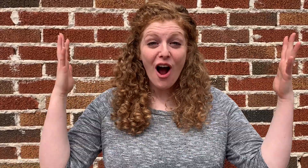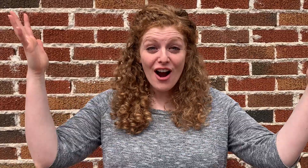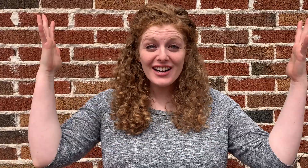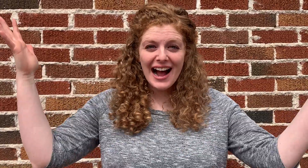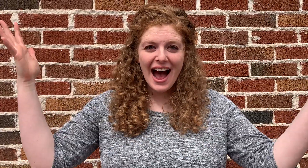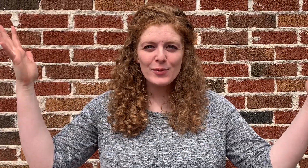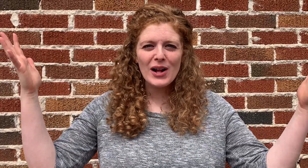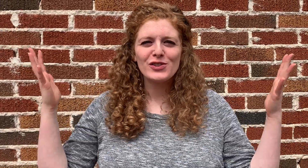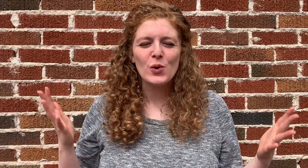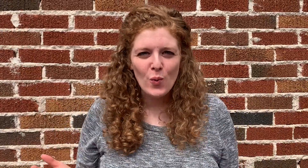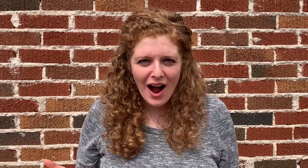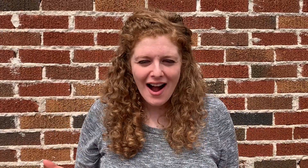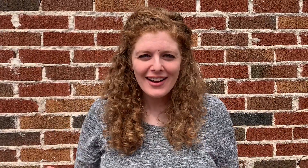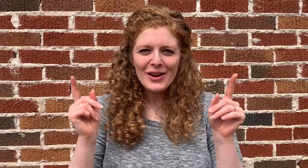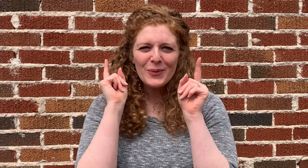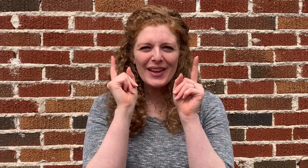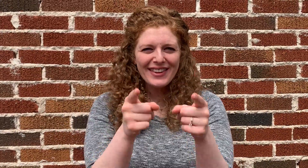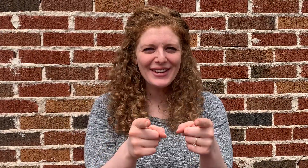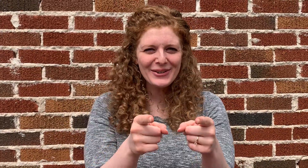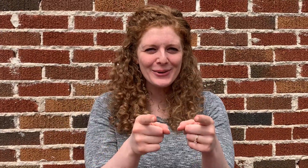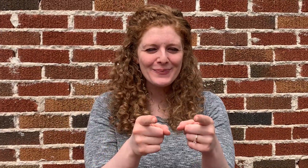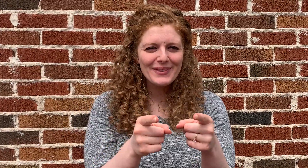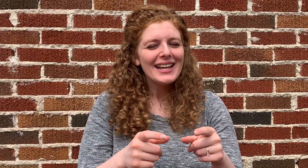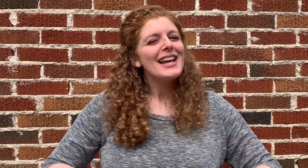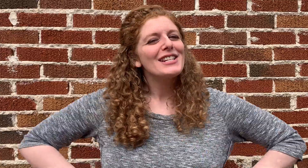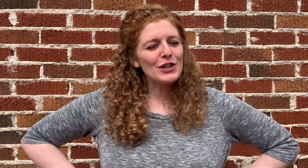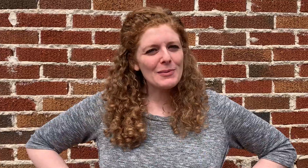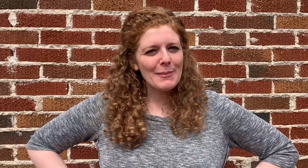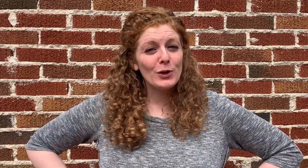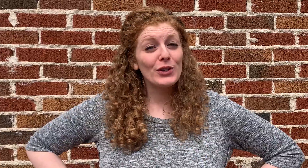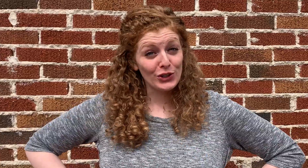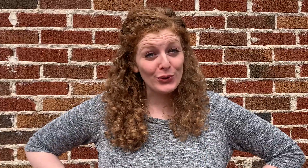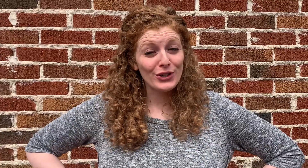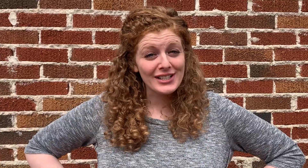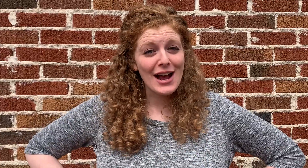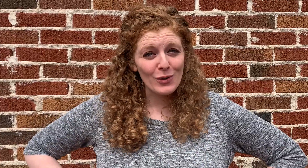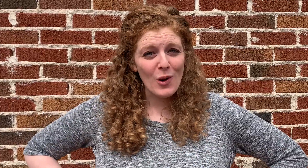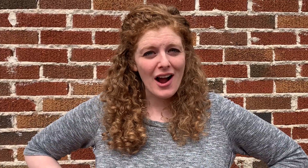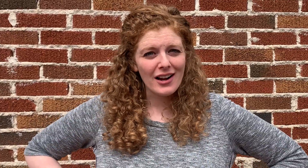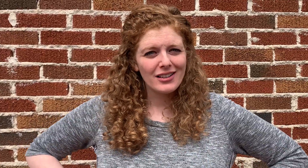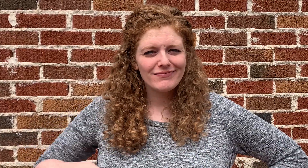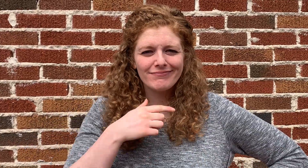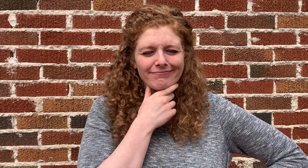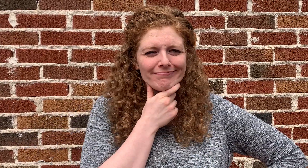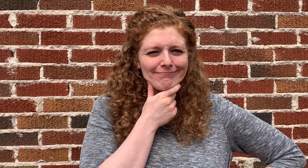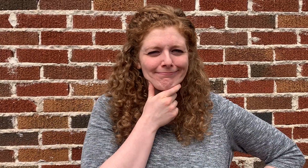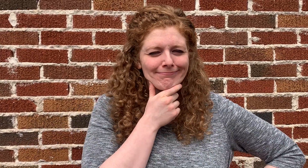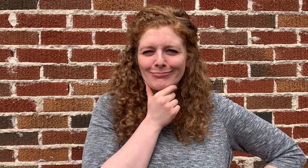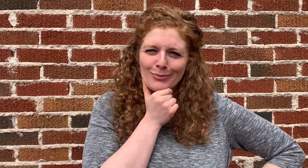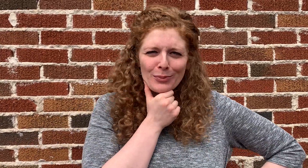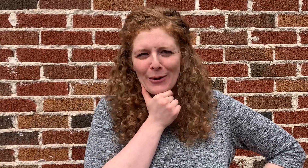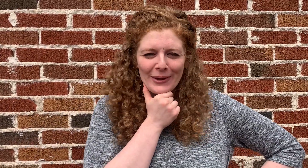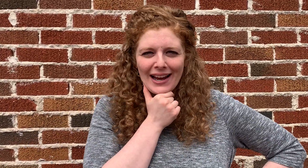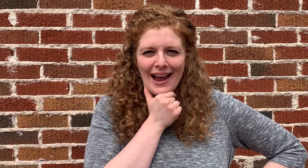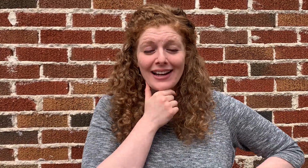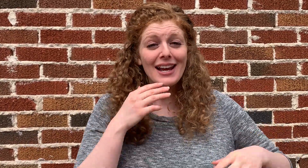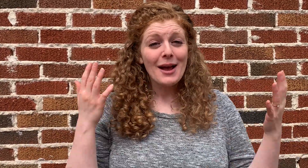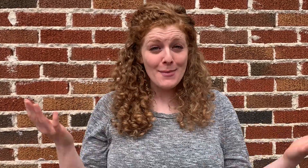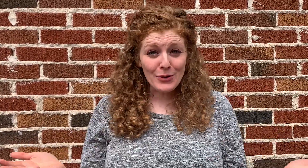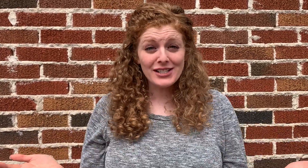our God wants to walk with you? Do you remember when you learned how to walk? Hmm, probably not. Most